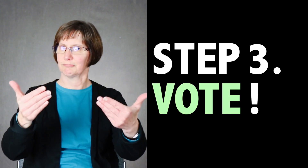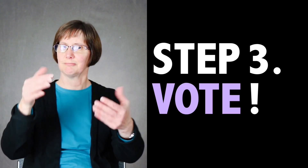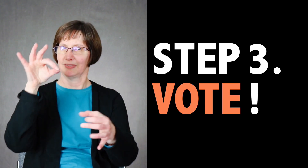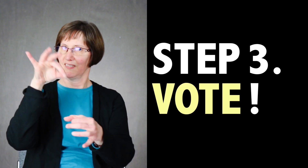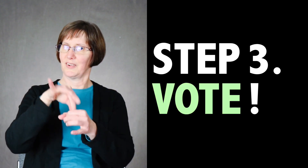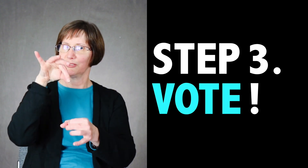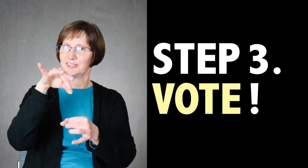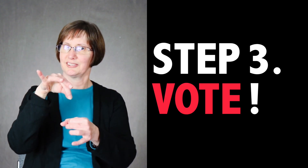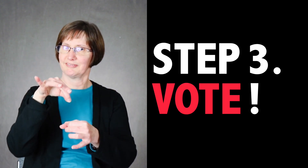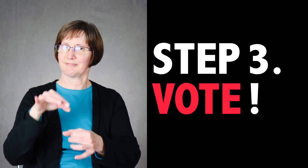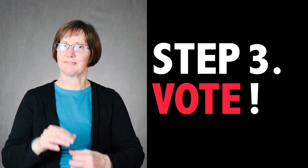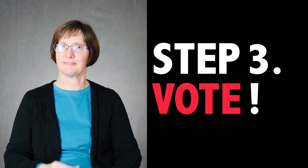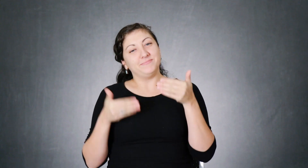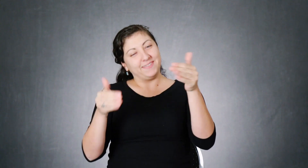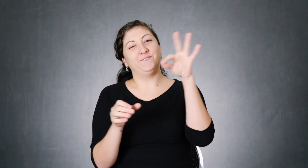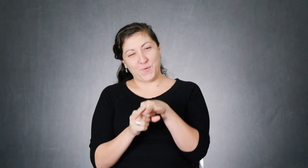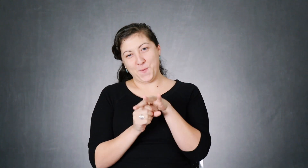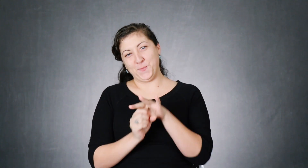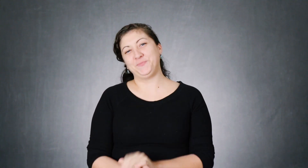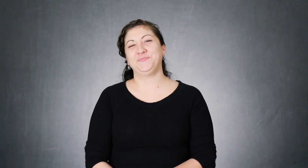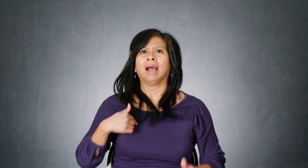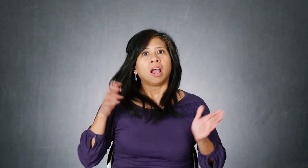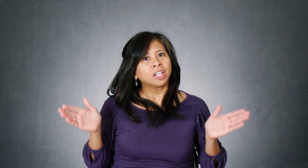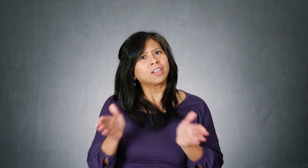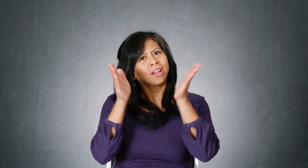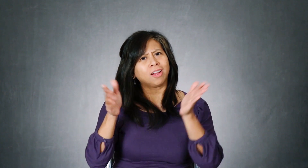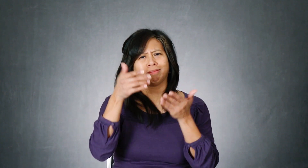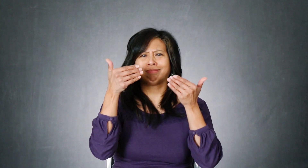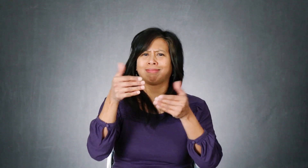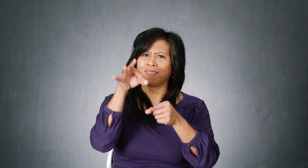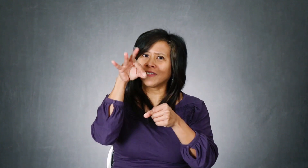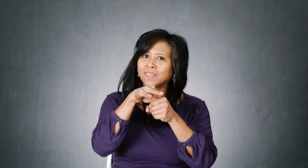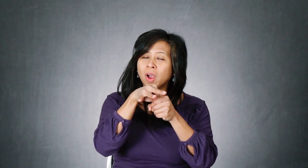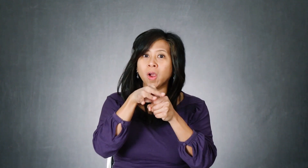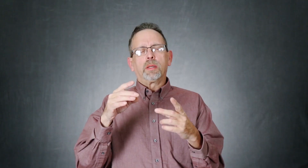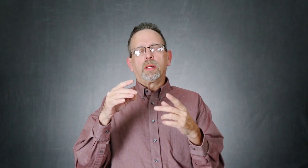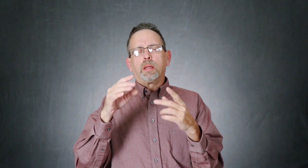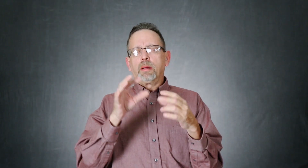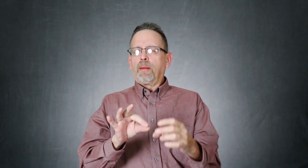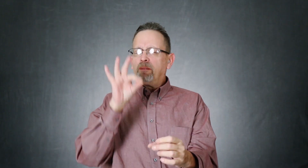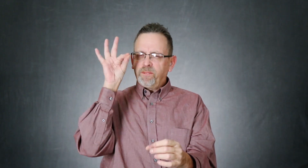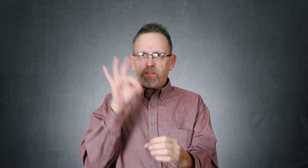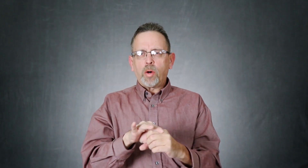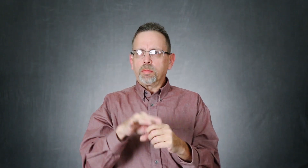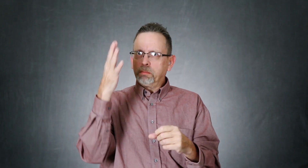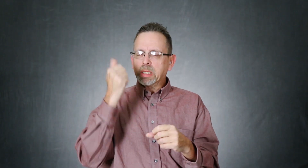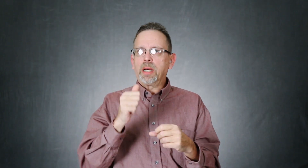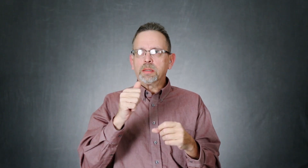Step 3. Vote. Go and vote. I really encourage you to go ahead and vote. Vote, because it's going to impact